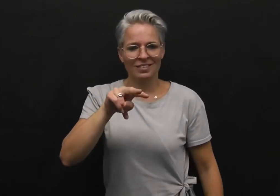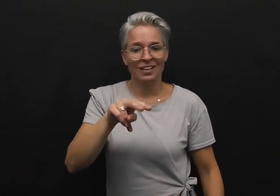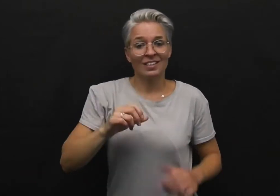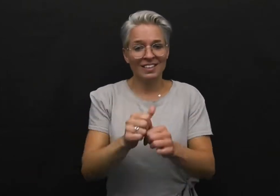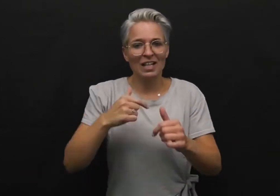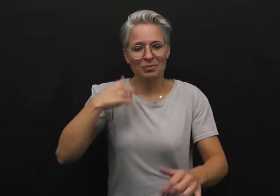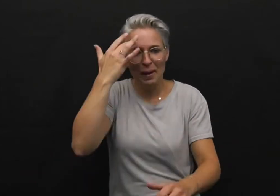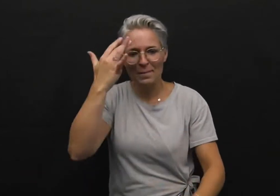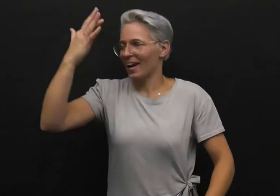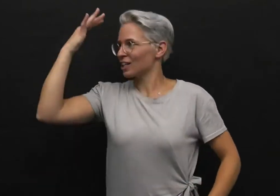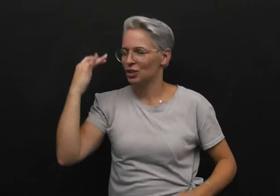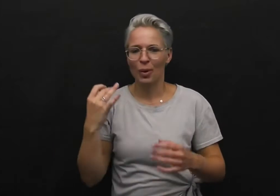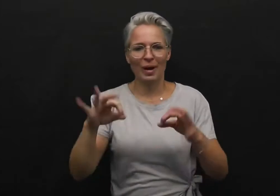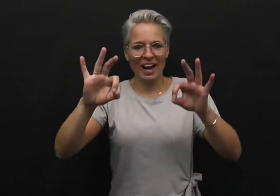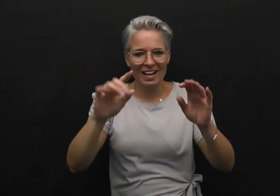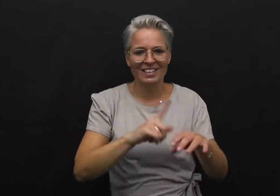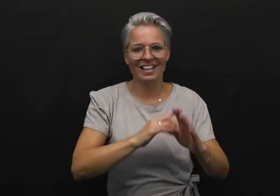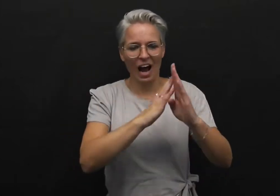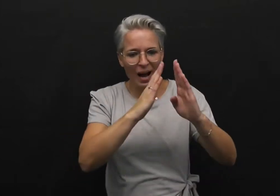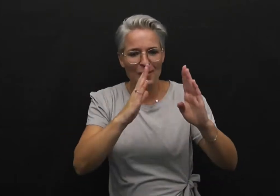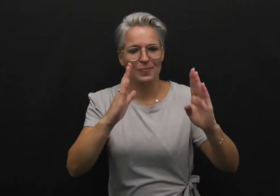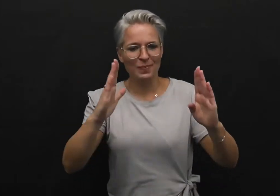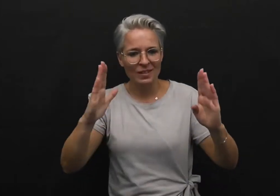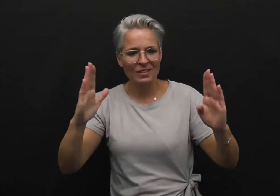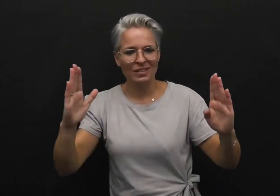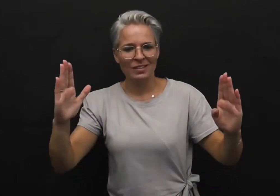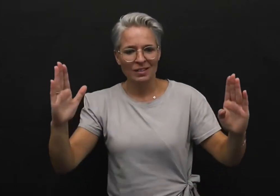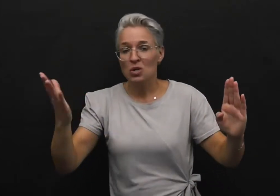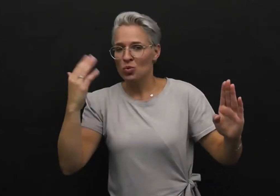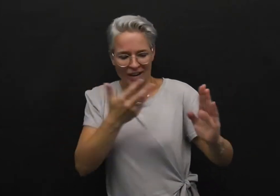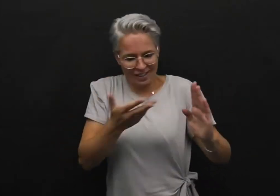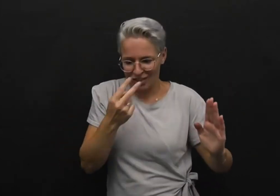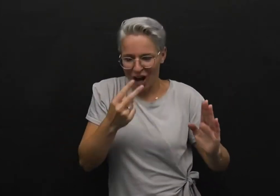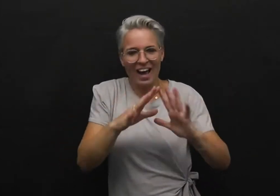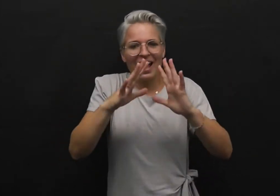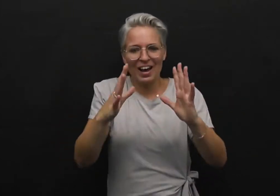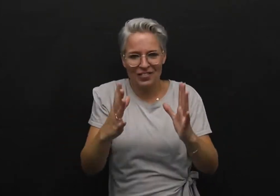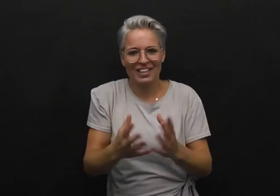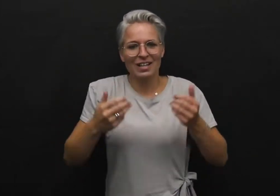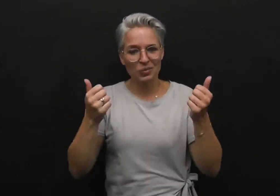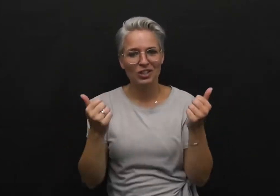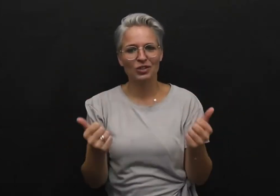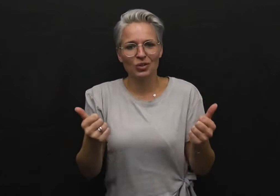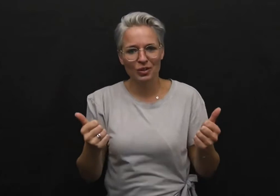Takes me back to a better time When I saw everything is good